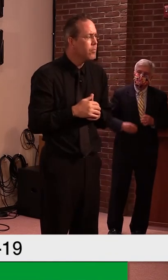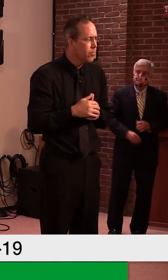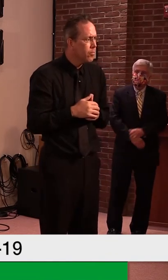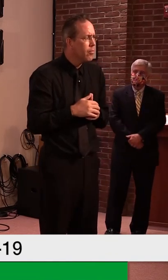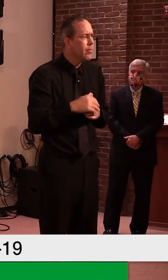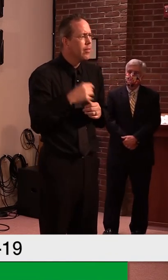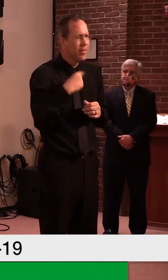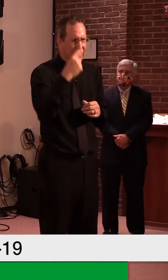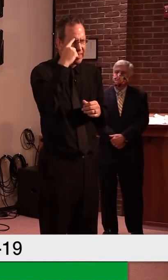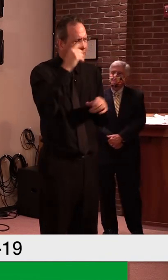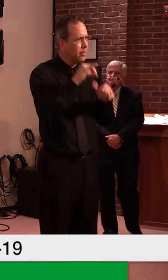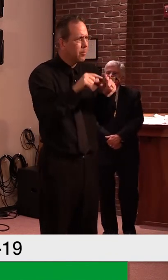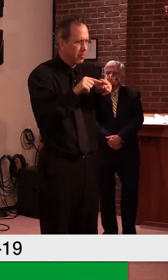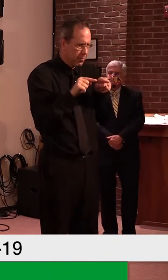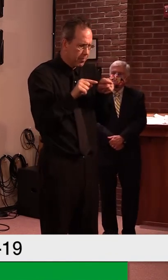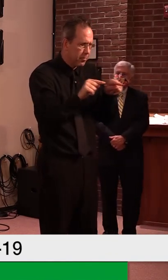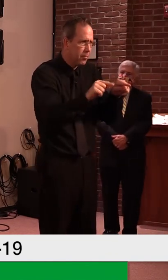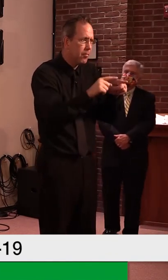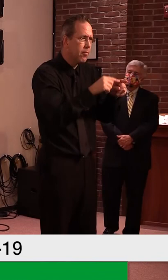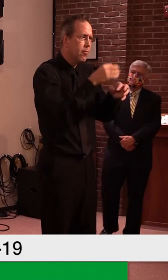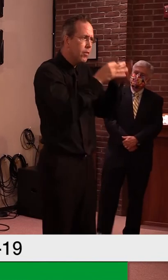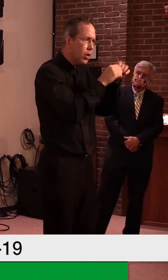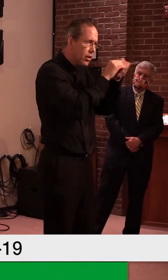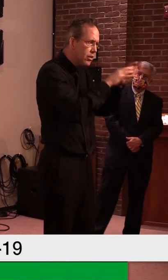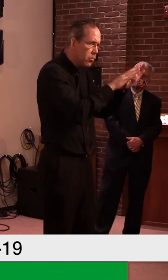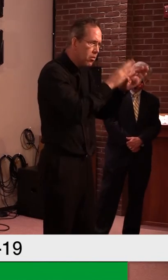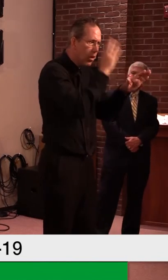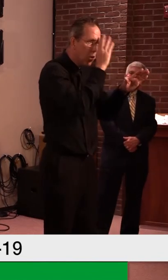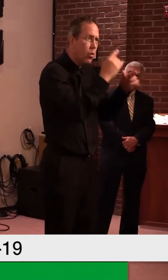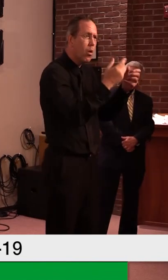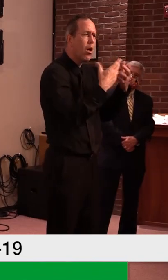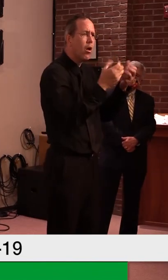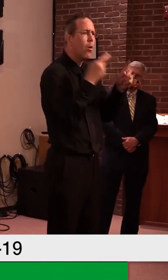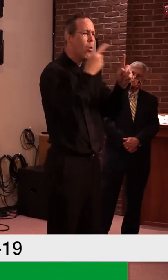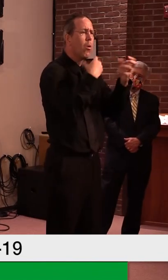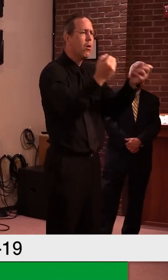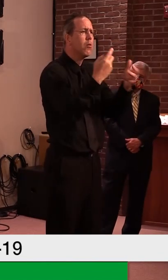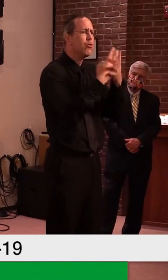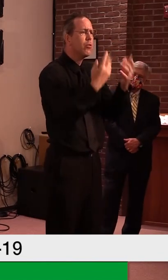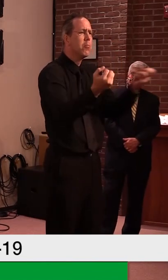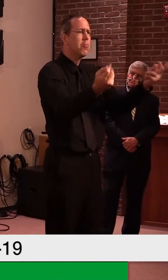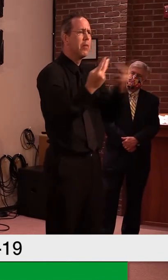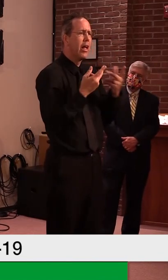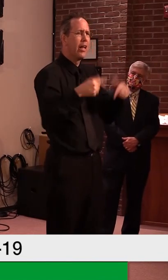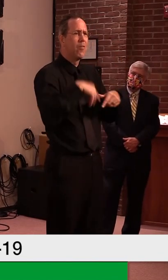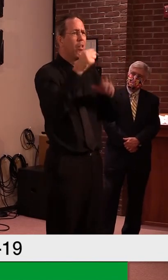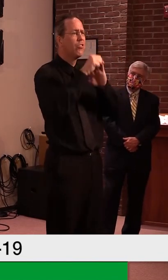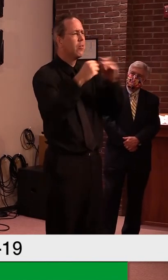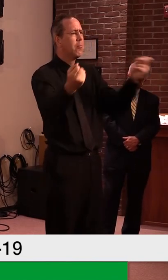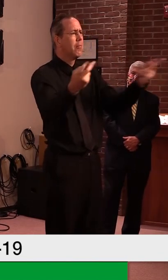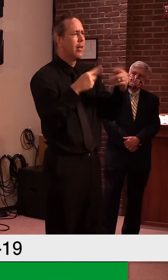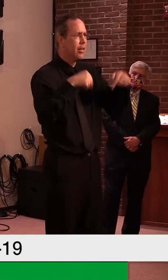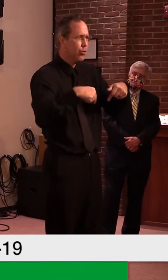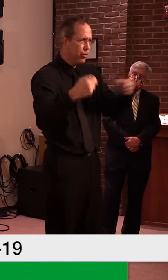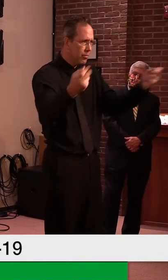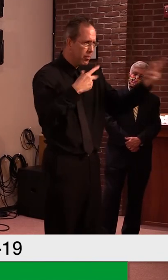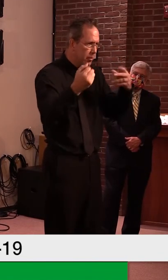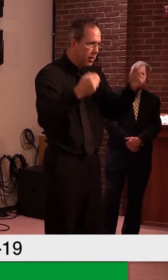were to bring everyone back, it doesn't, uh, uh, it doesn't fill the need that we have to replace the existing infrastructure.